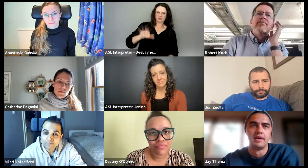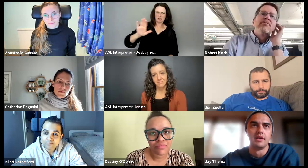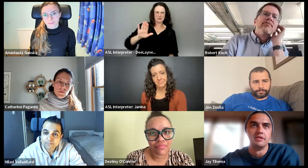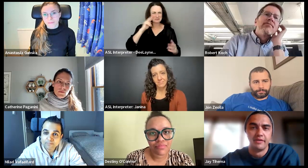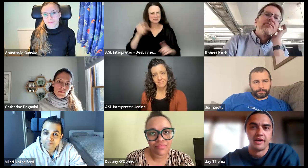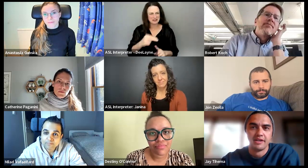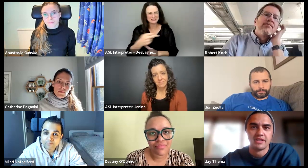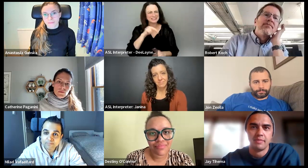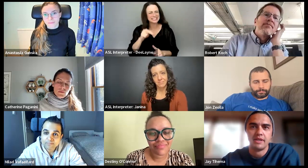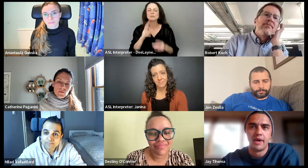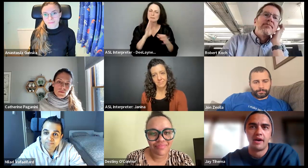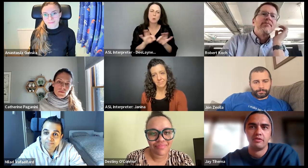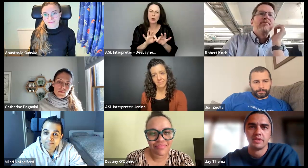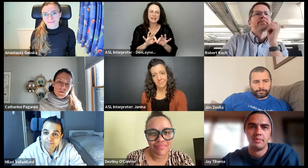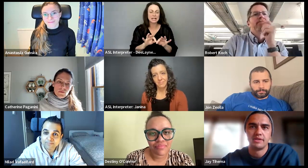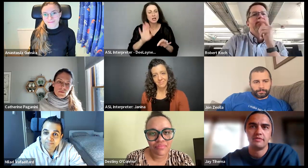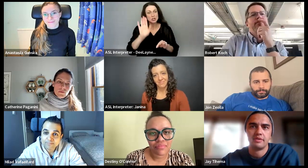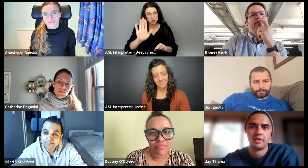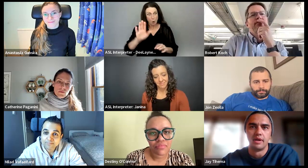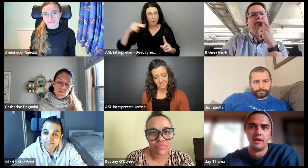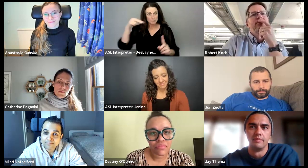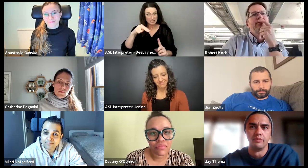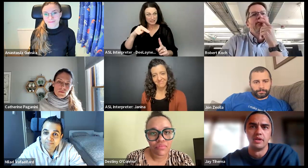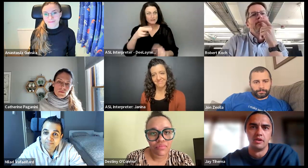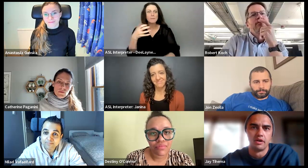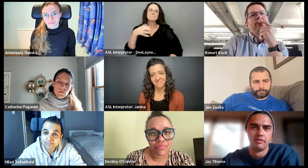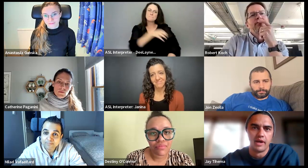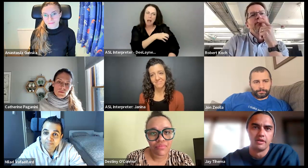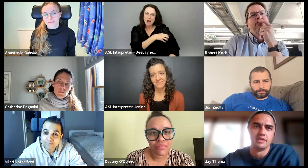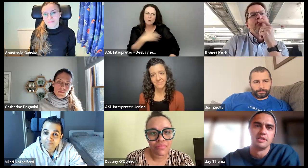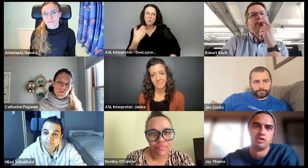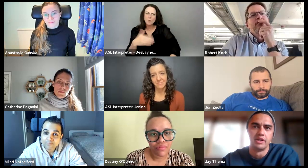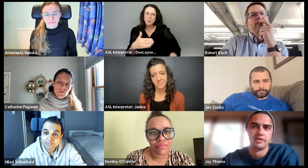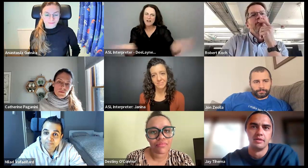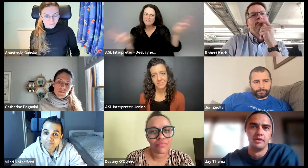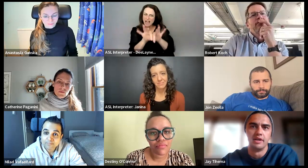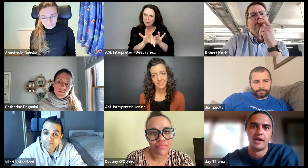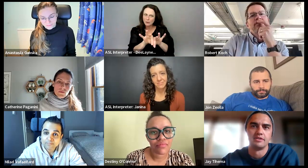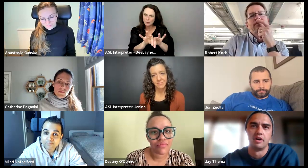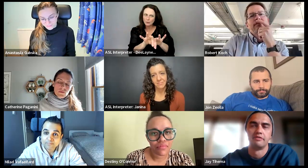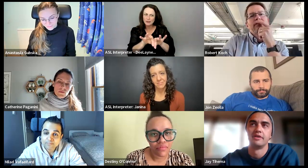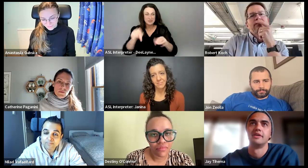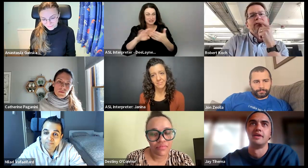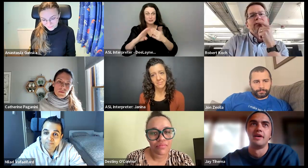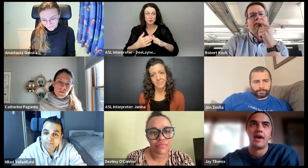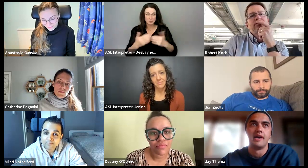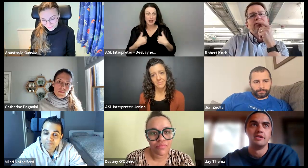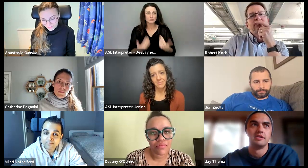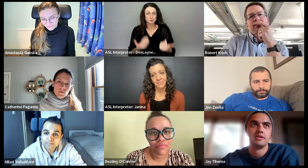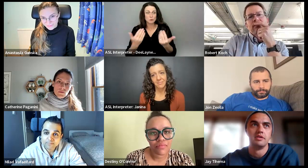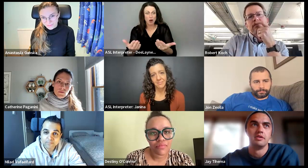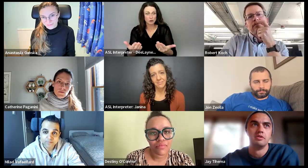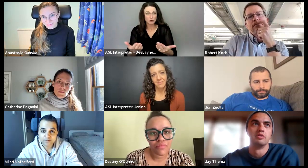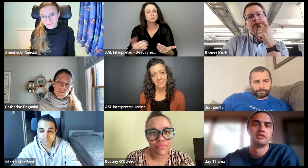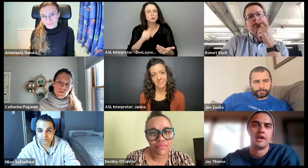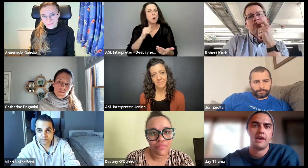to never underestimate the power of your perspective. There's a lot of value I can see already this community has to offer. And